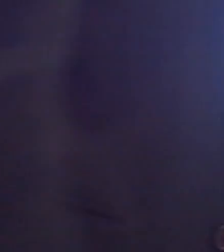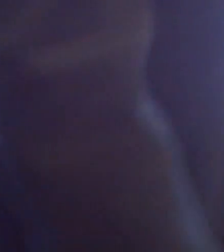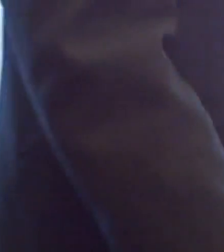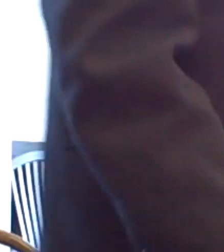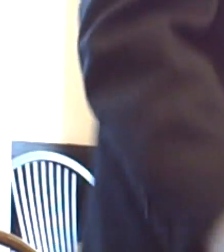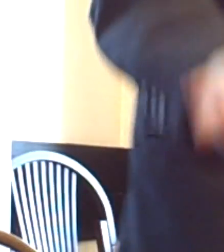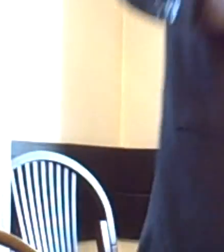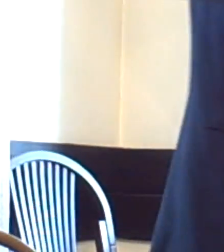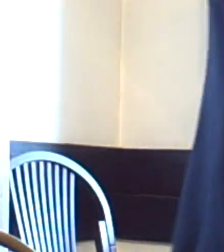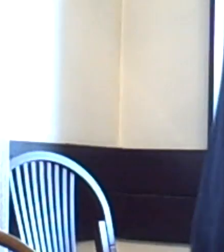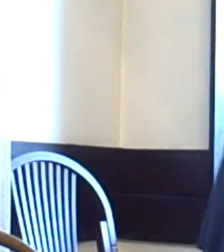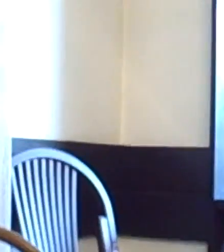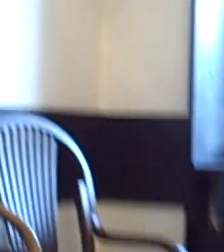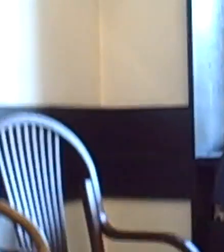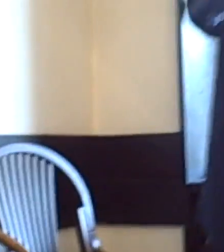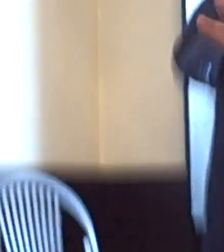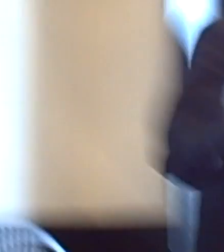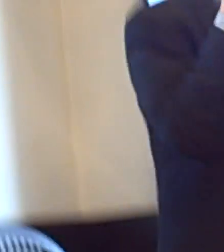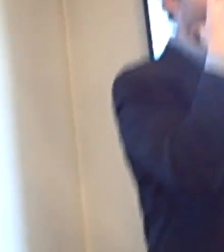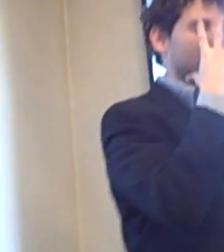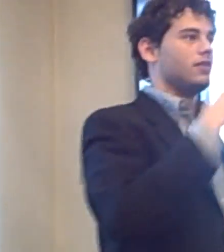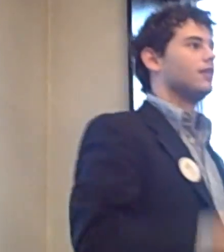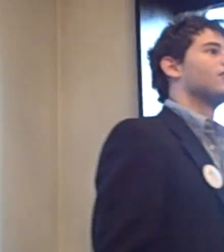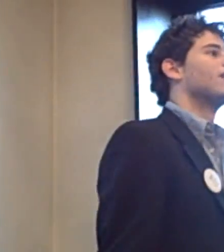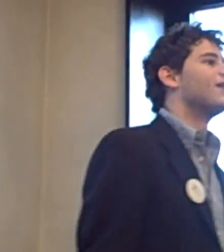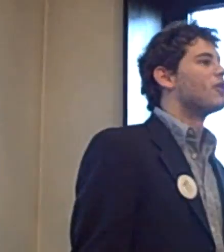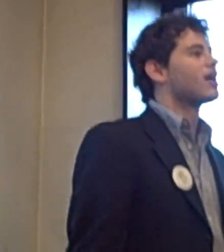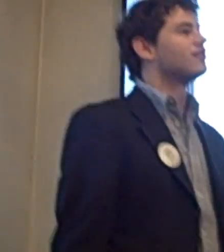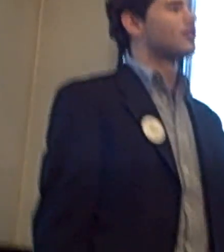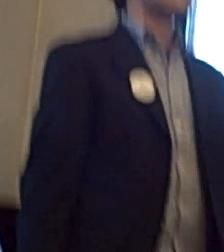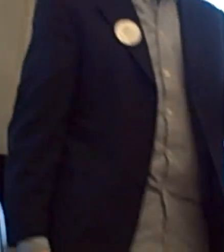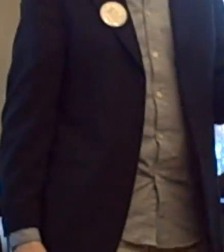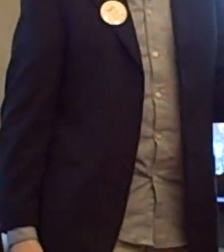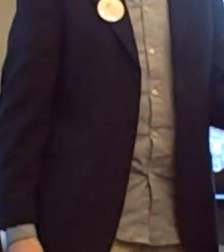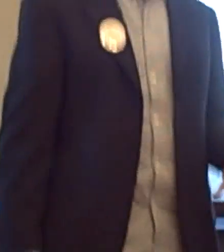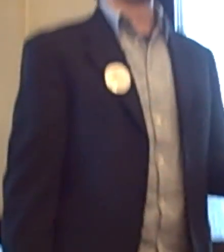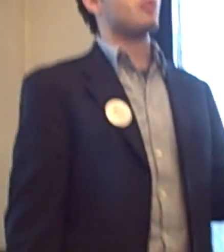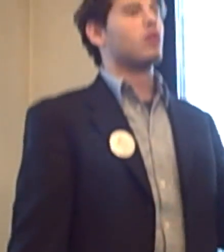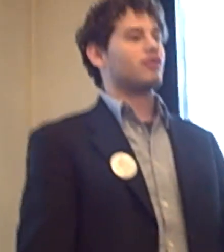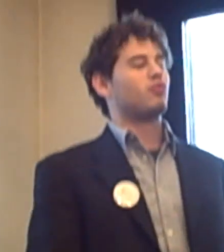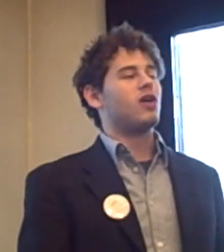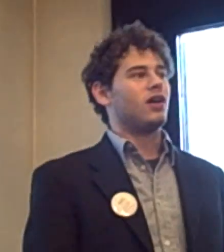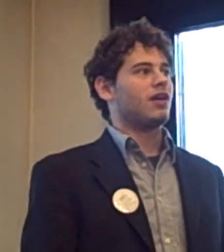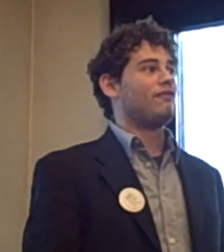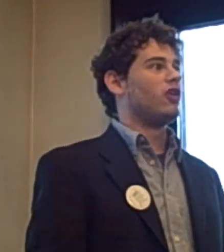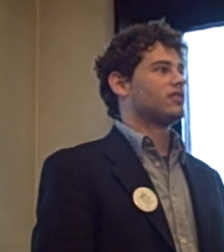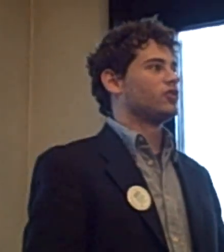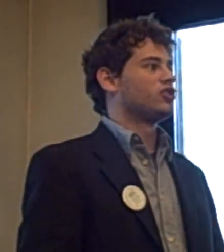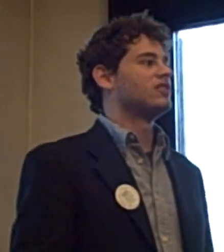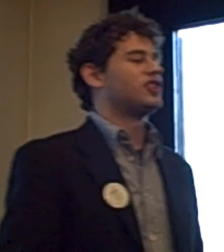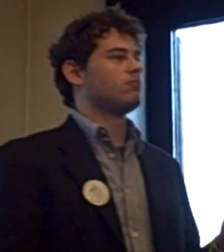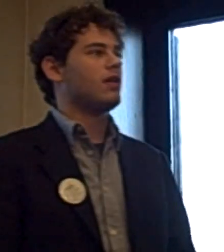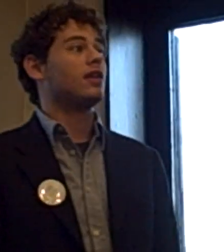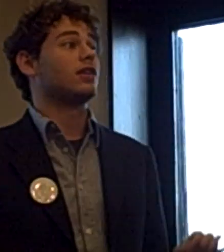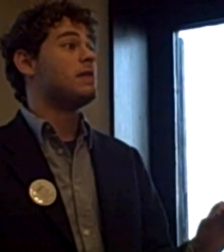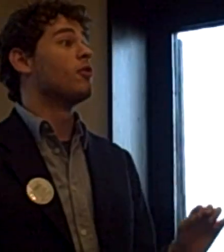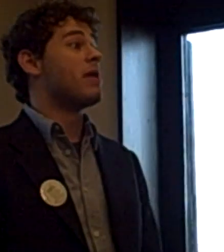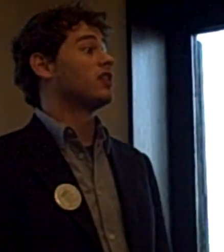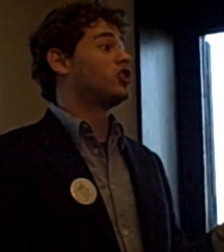Um... Watch out, because that thing's zoomed in. don't want that much detail. Okay, so, I think that one of the wrong and false assertions that you're making is that people make a